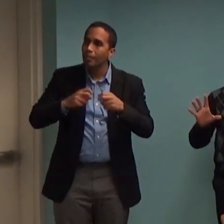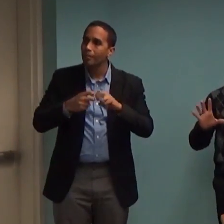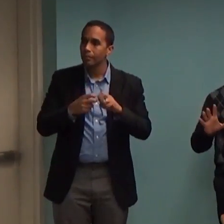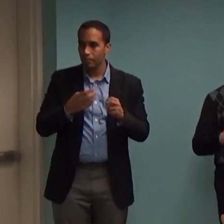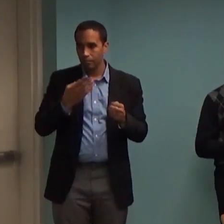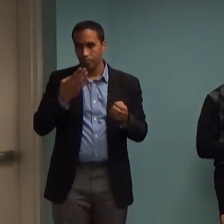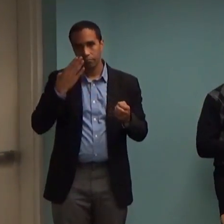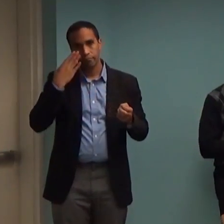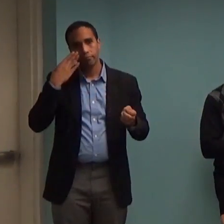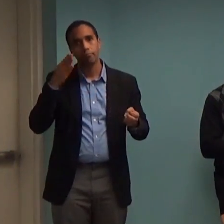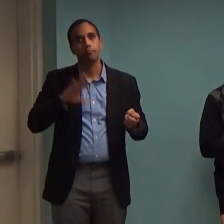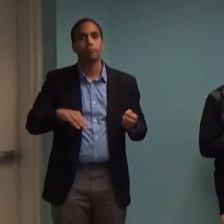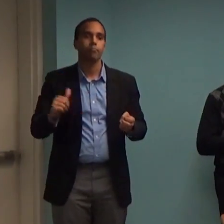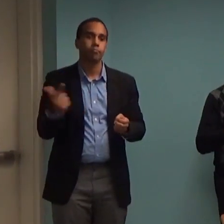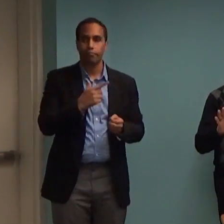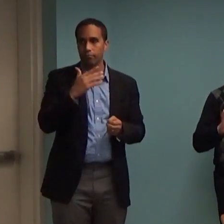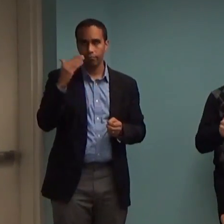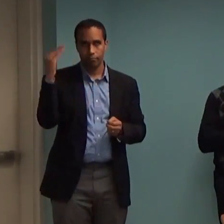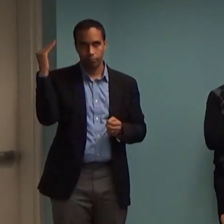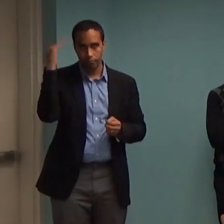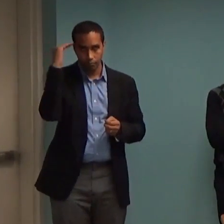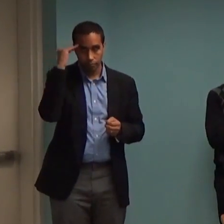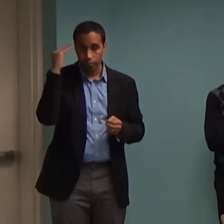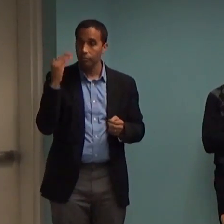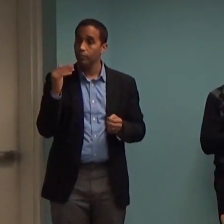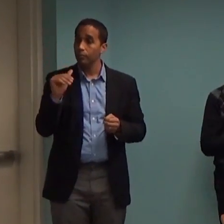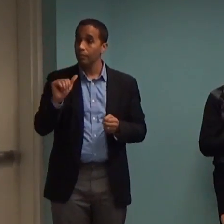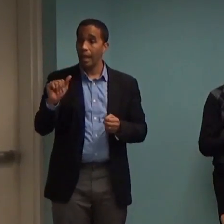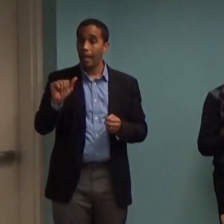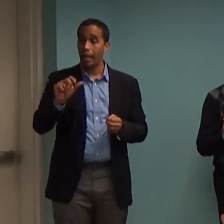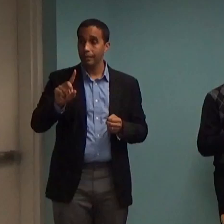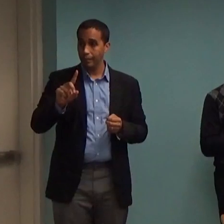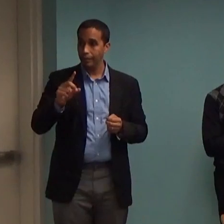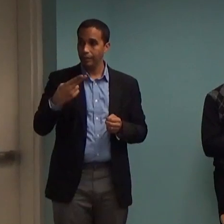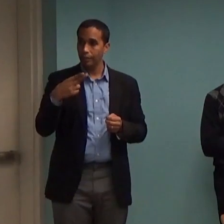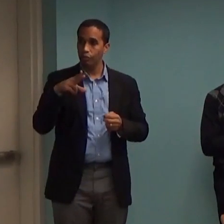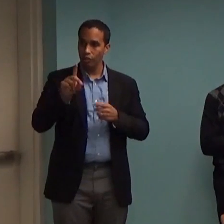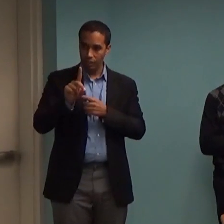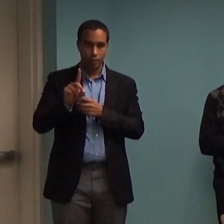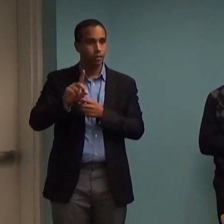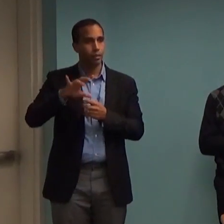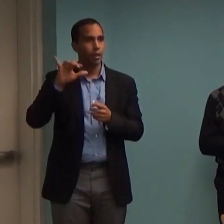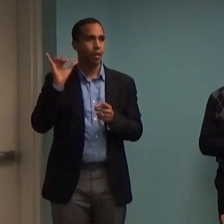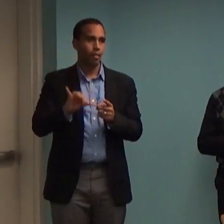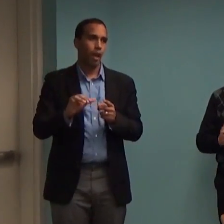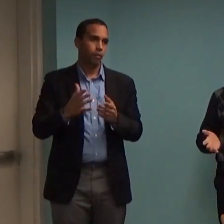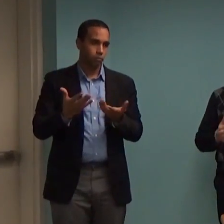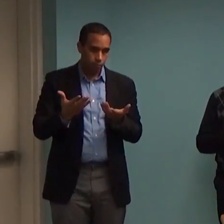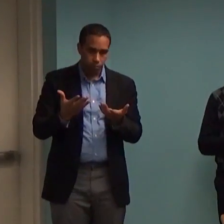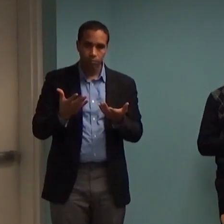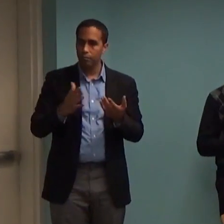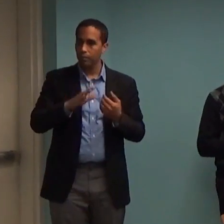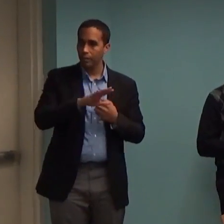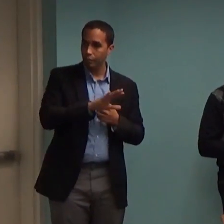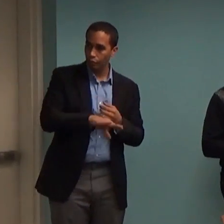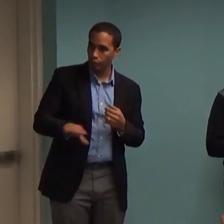and understand right now that attention deficit disorder is a condition that in children is getting a lot of recognition